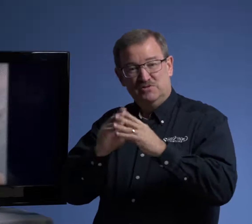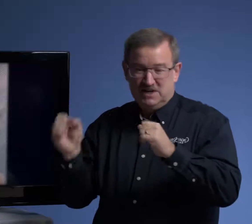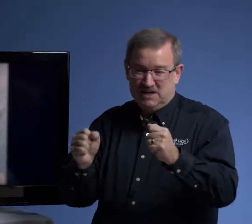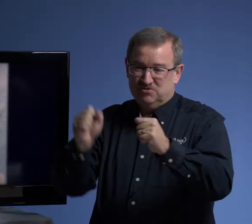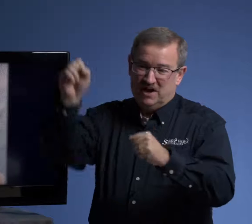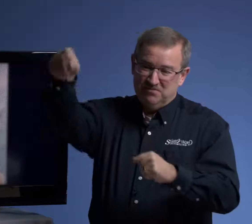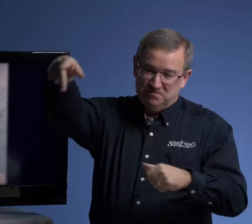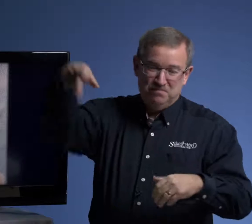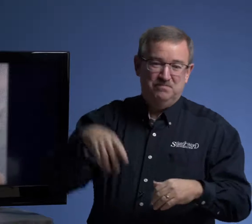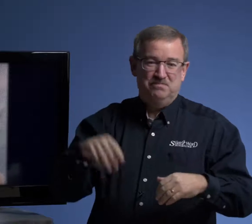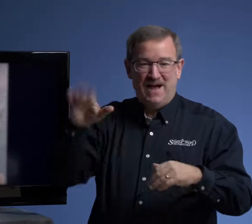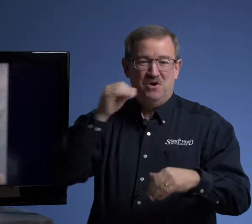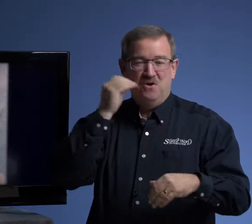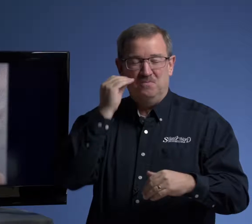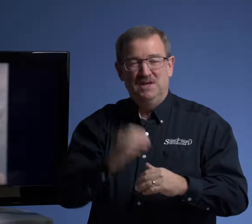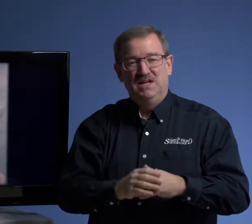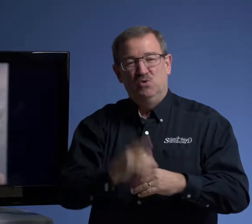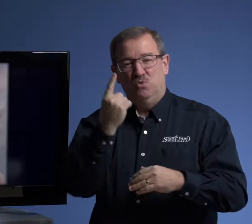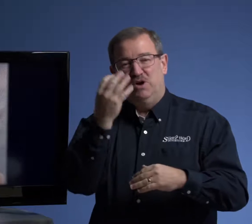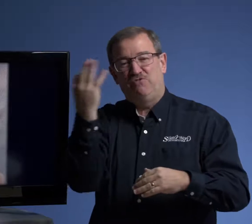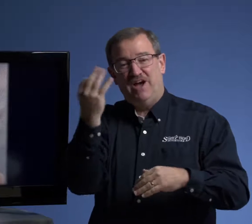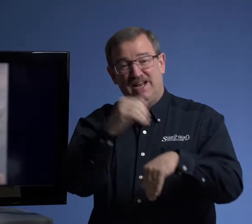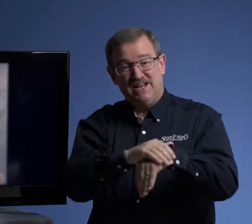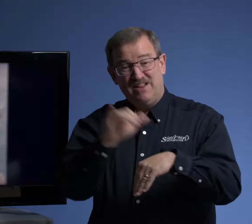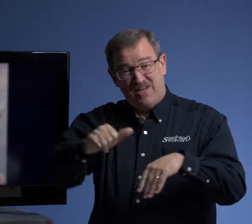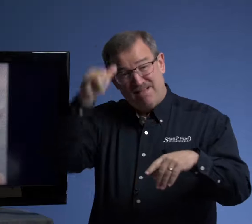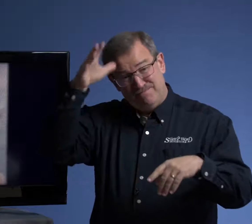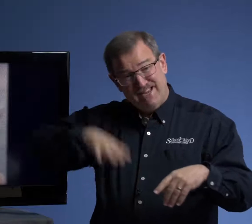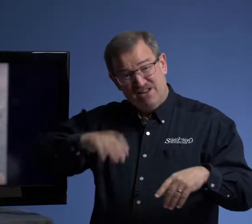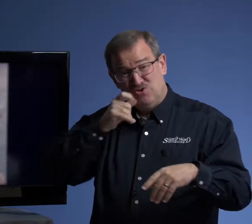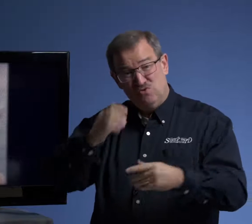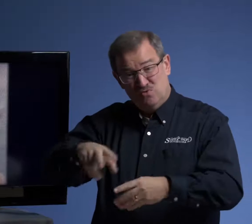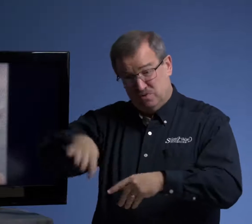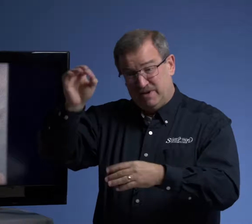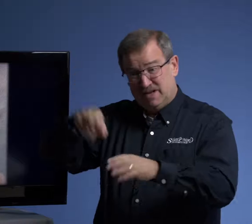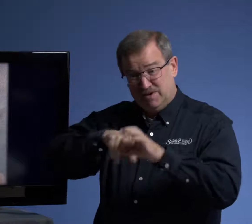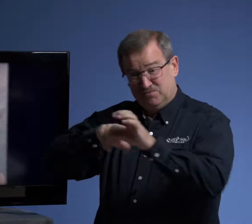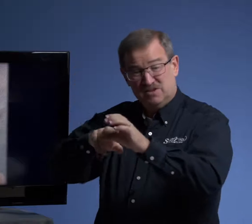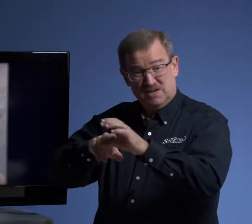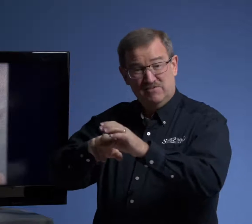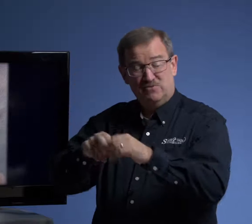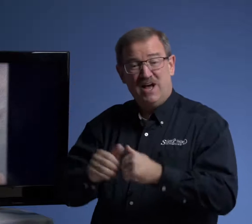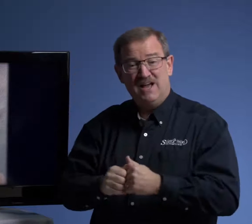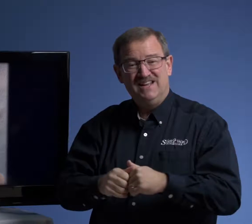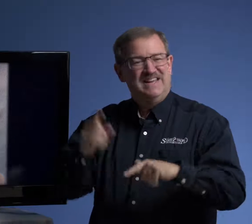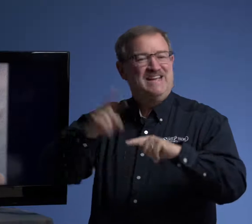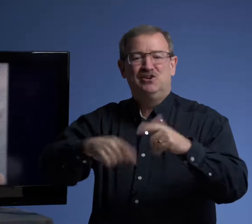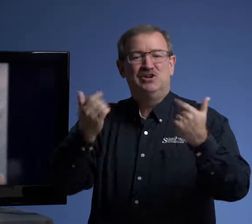to the meeting, he would drive him back home. Well, one Friday night, that man who would pick him up to give him up a ride, he could